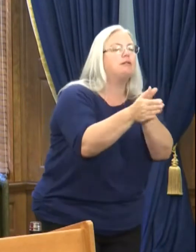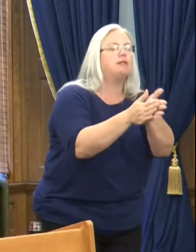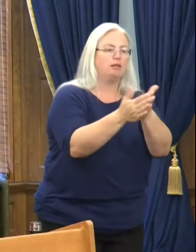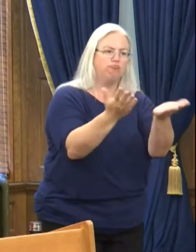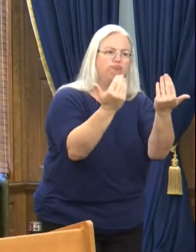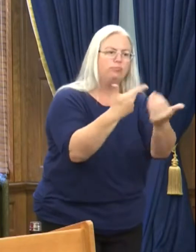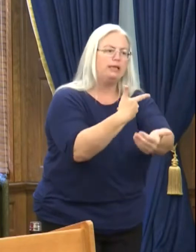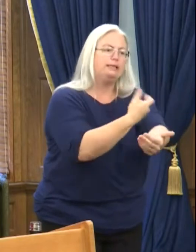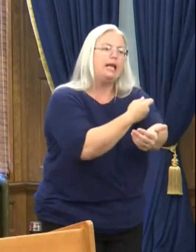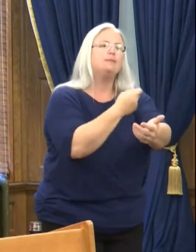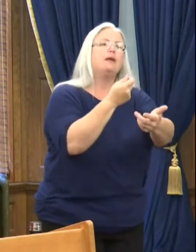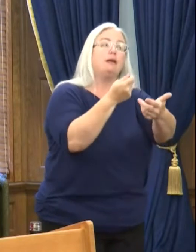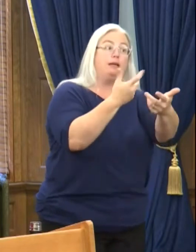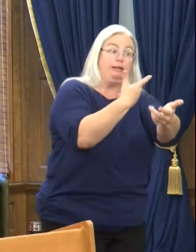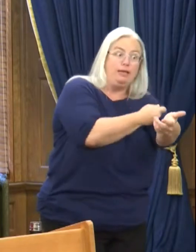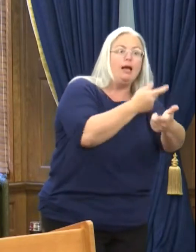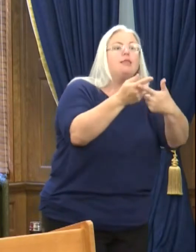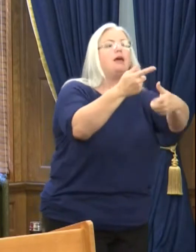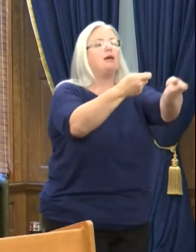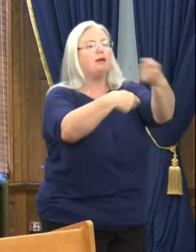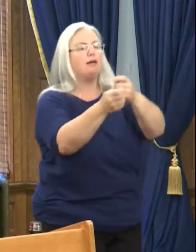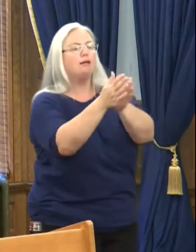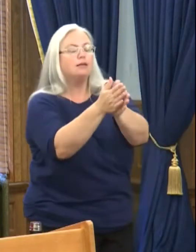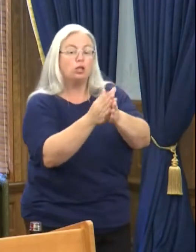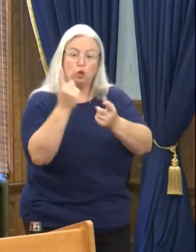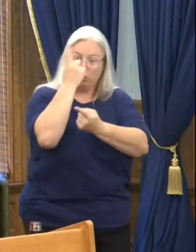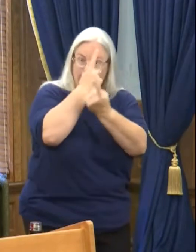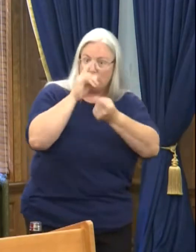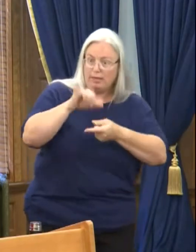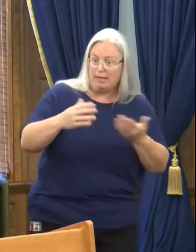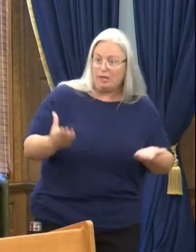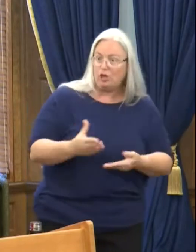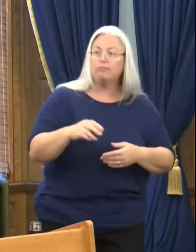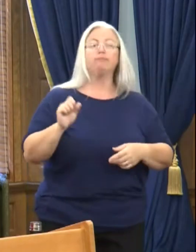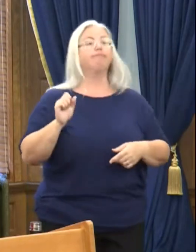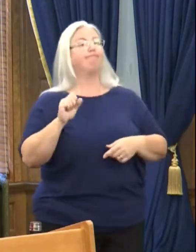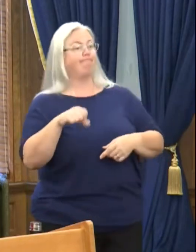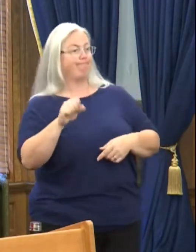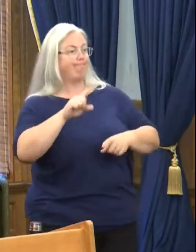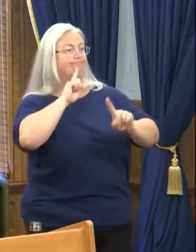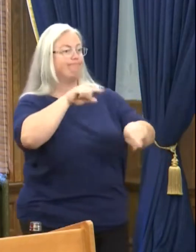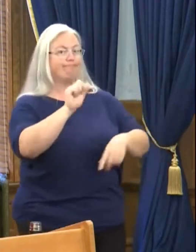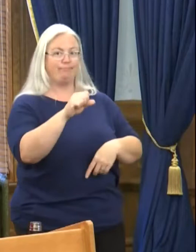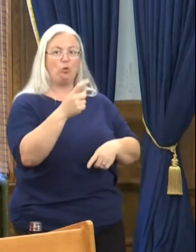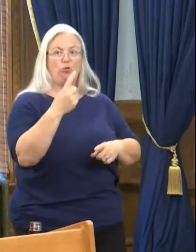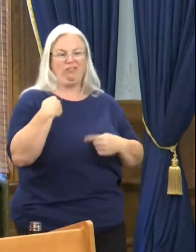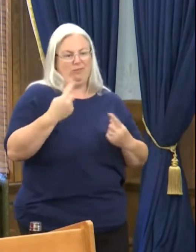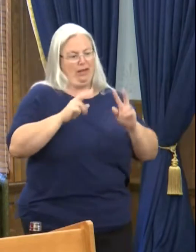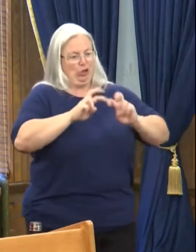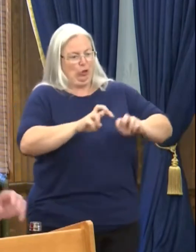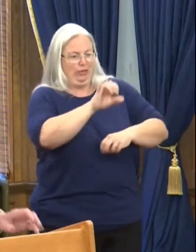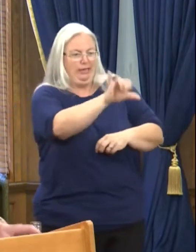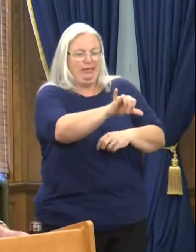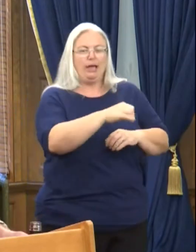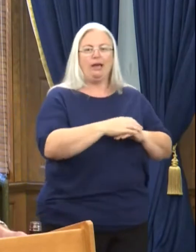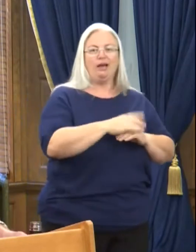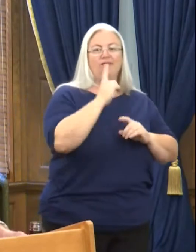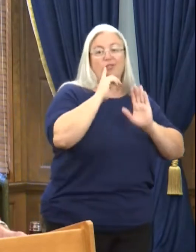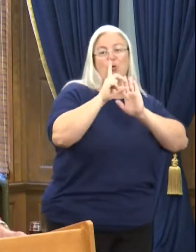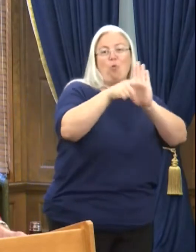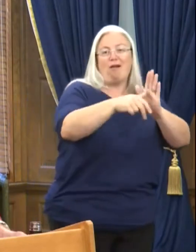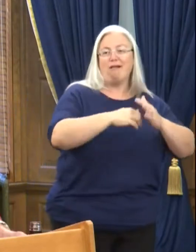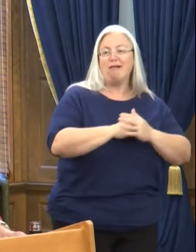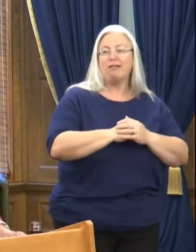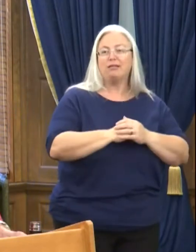take the vaccines. Is that something that you guys are considering here? Yeah, we are. You know, we've actually been looking at that for a while.